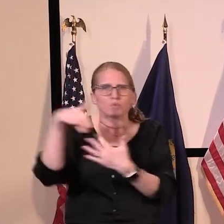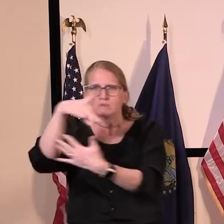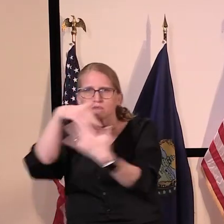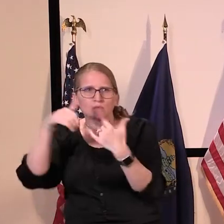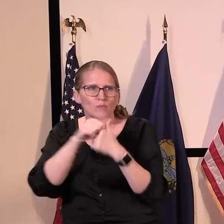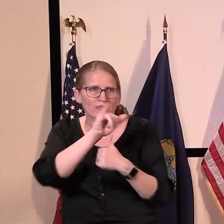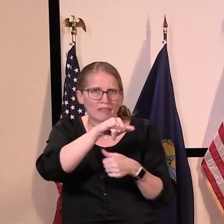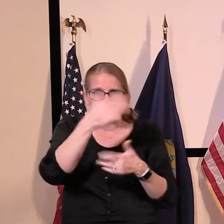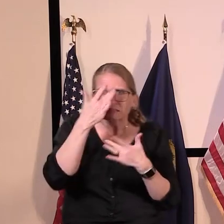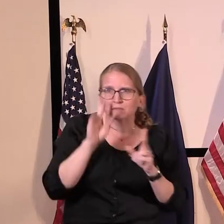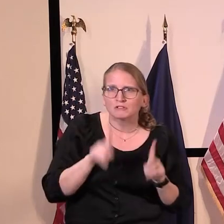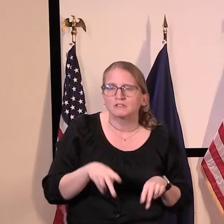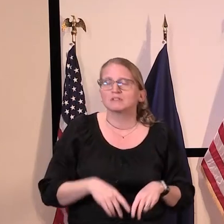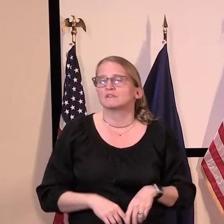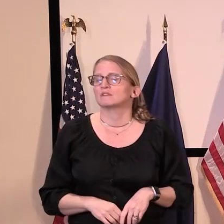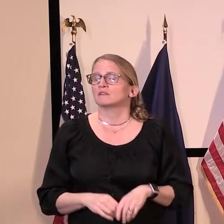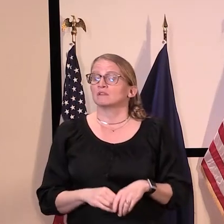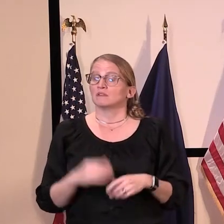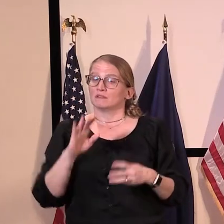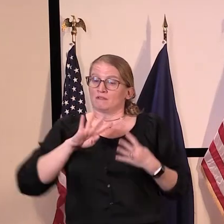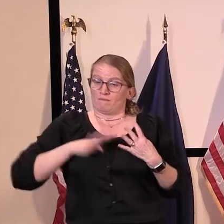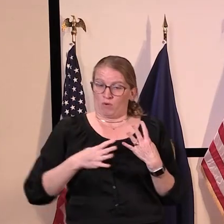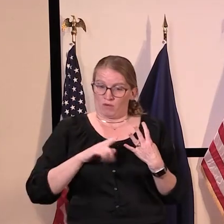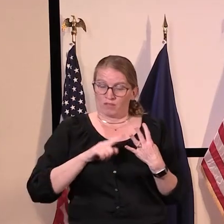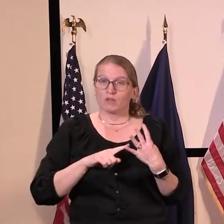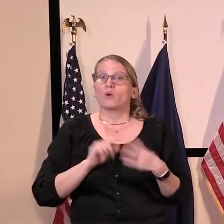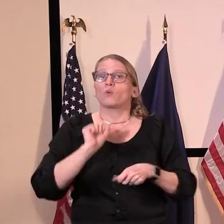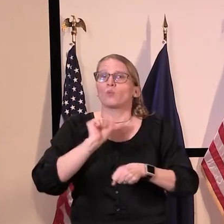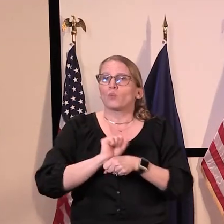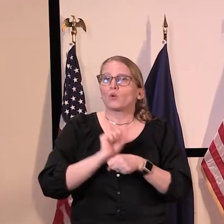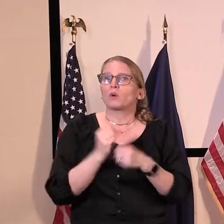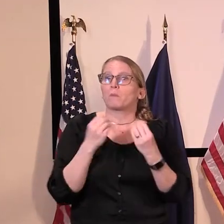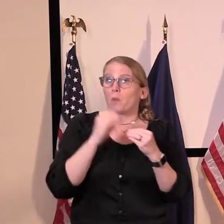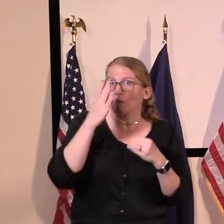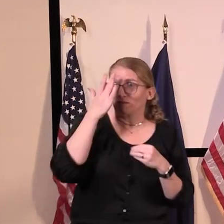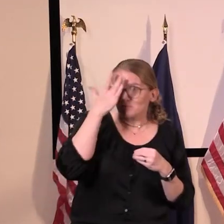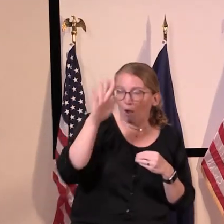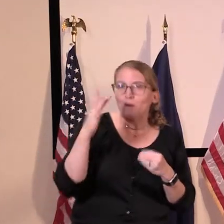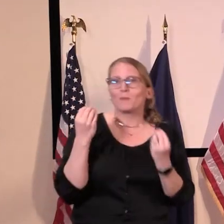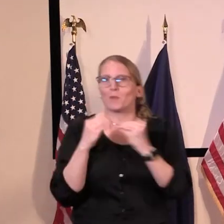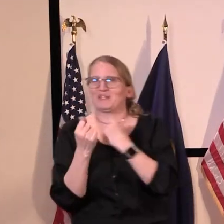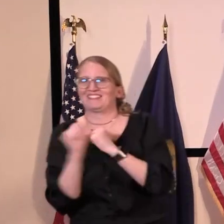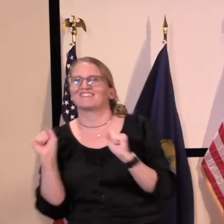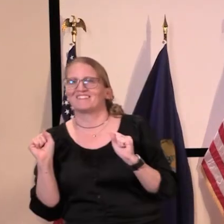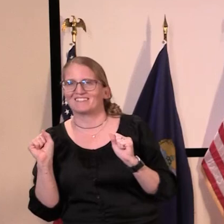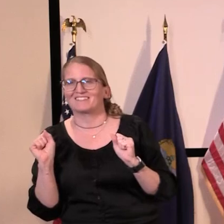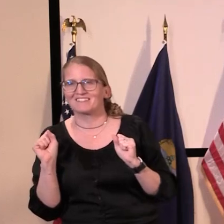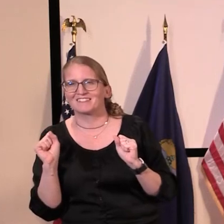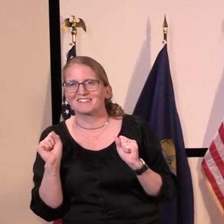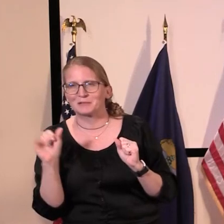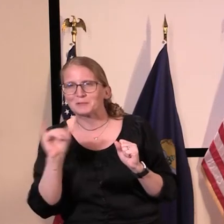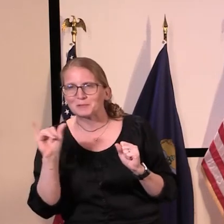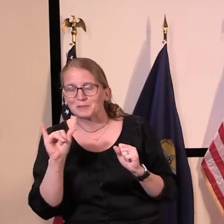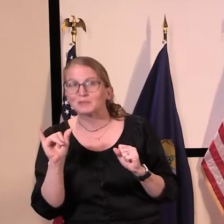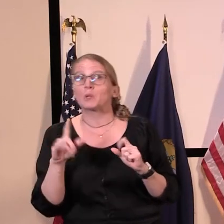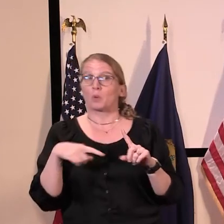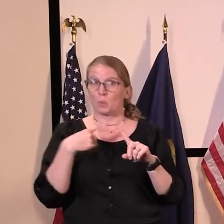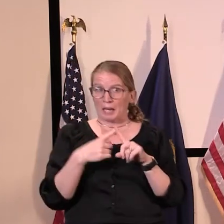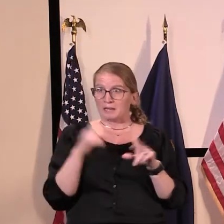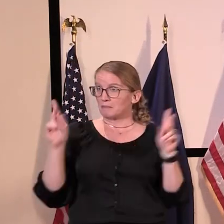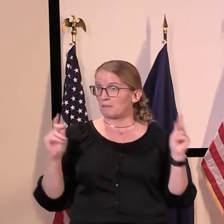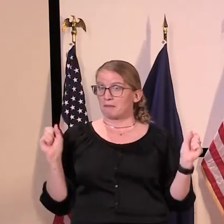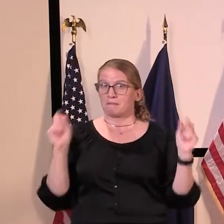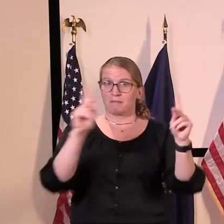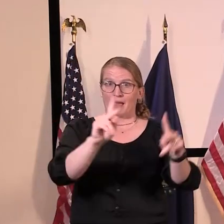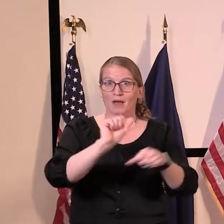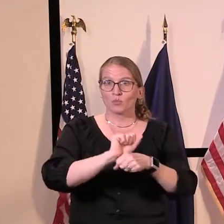to work smarter and work safer so when we put people back to work, we'll know they're